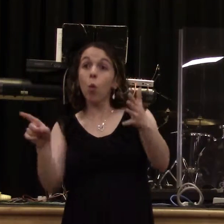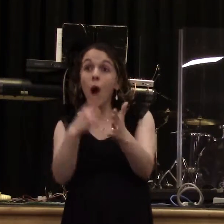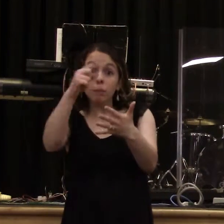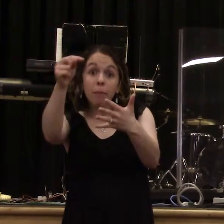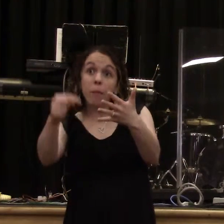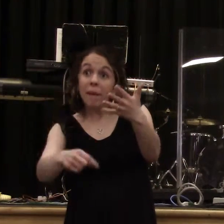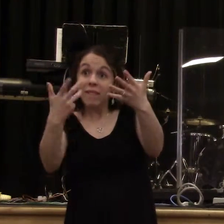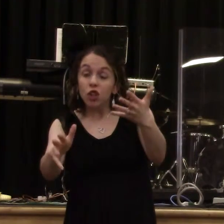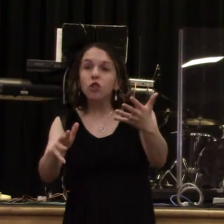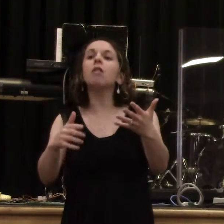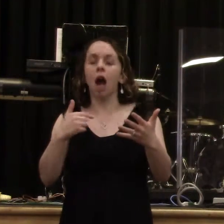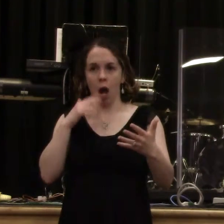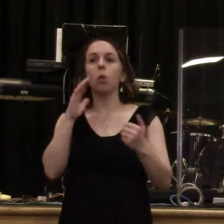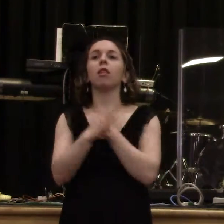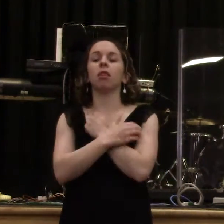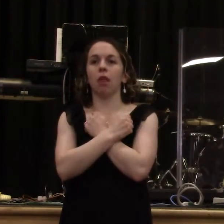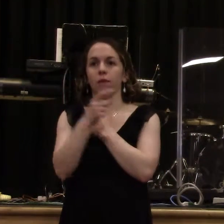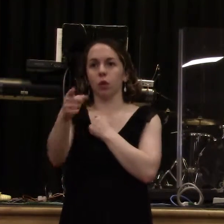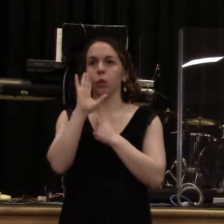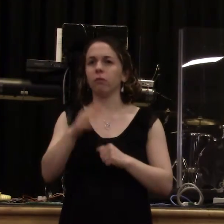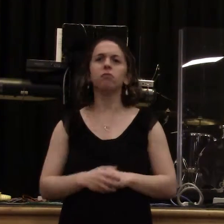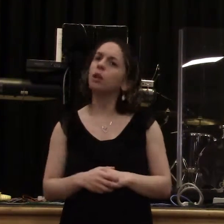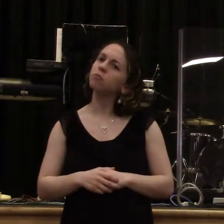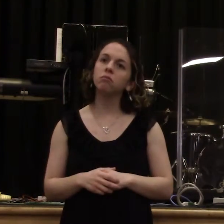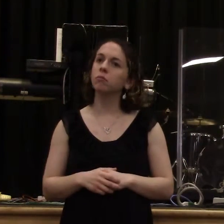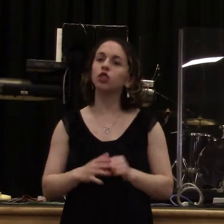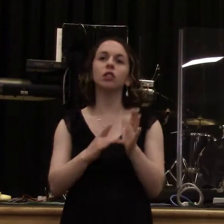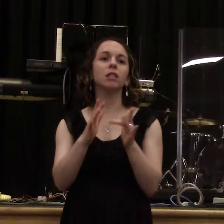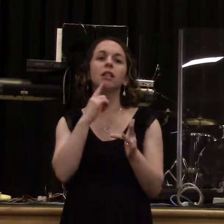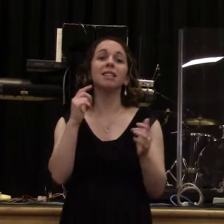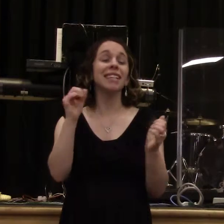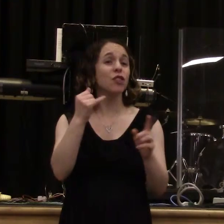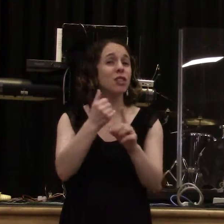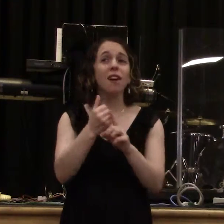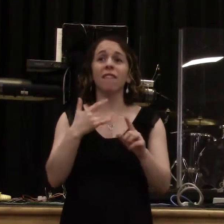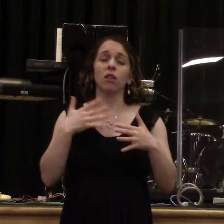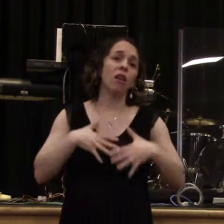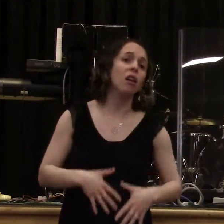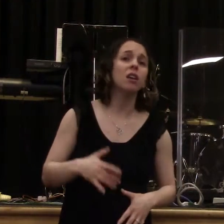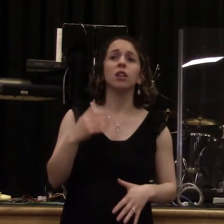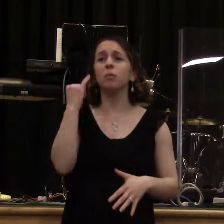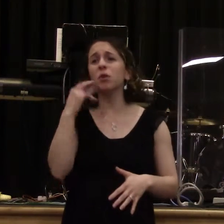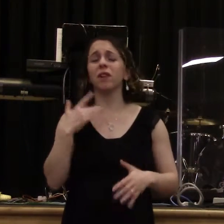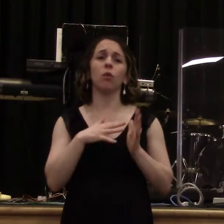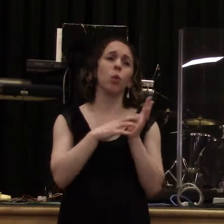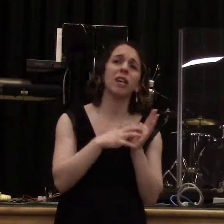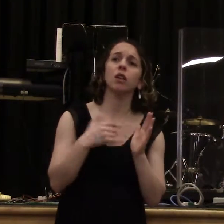not. Jesus says, come unto me, all who are weary and heavy laden. You're already heavy laden. I'll give you rest. Take my yoke upon